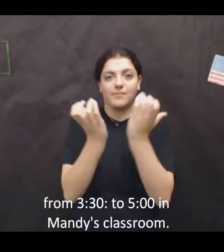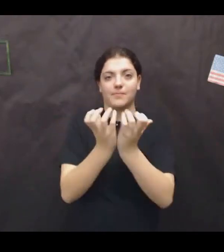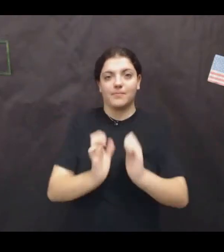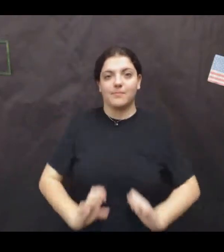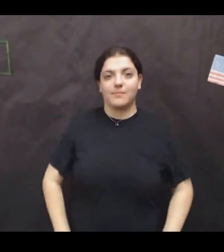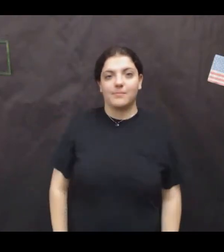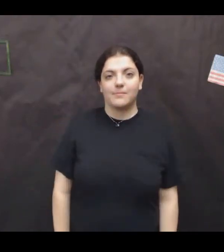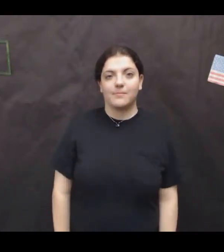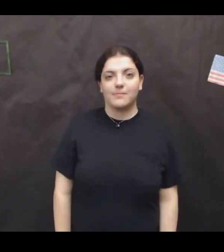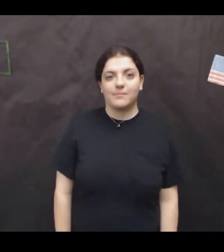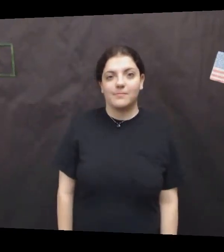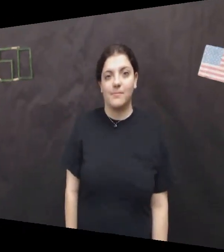Mandy's classroom.